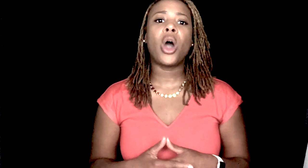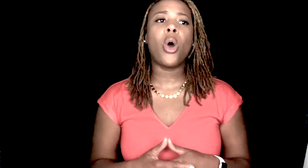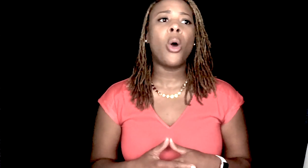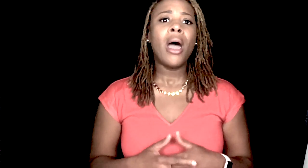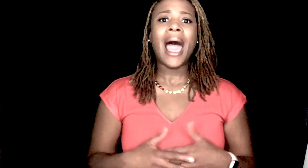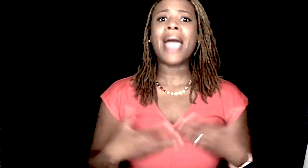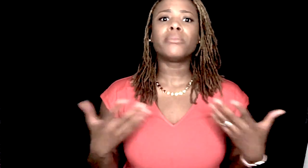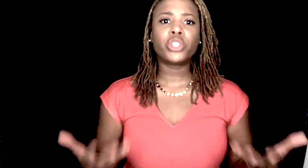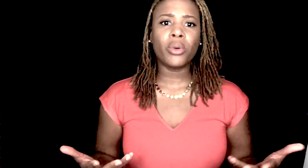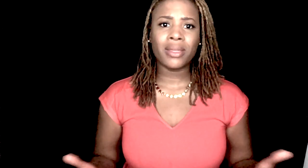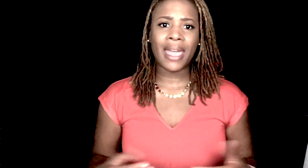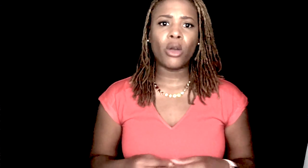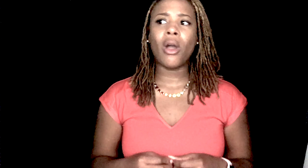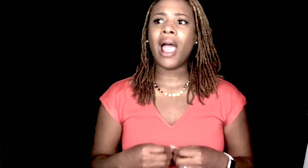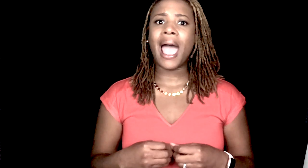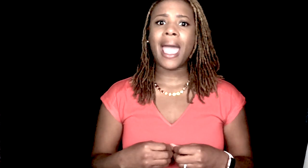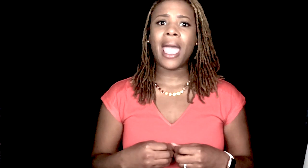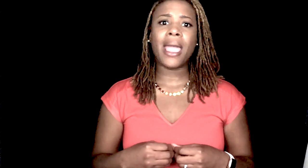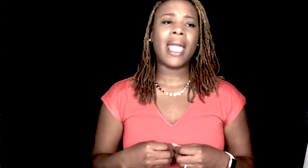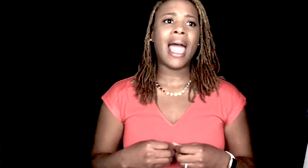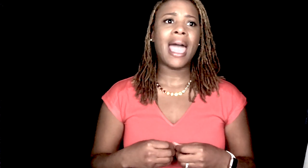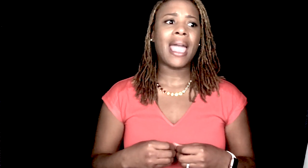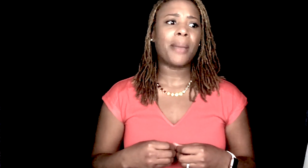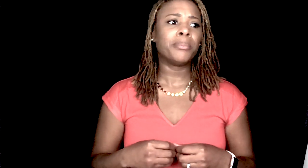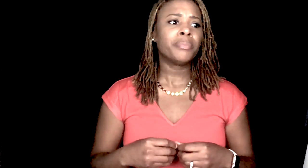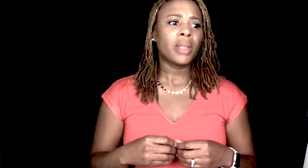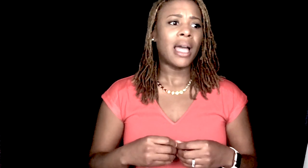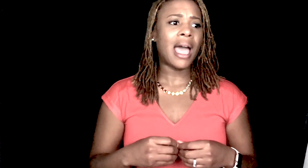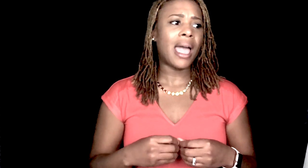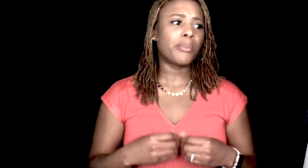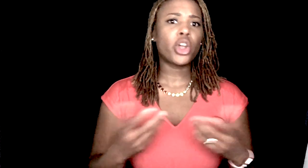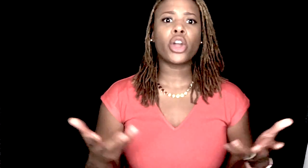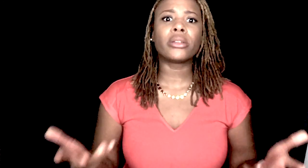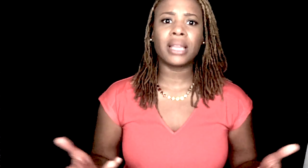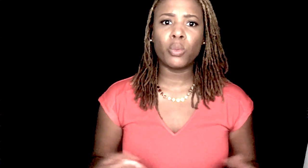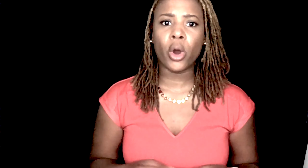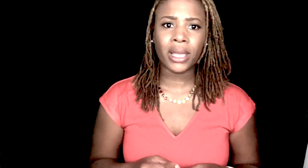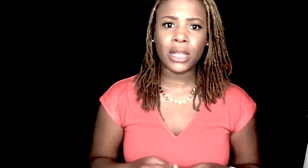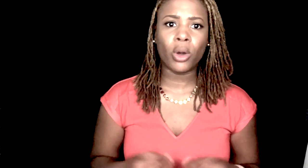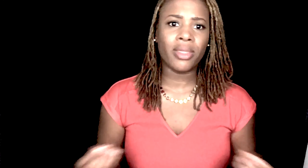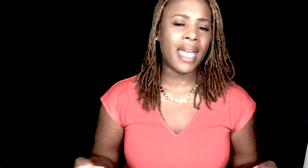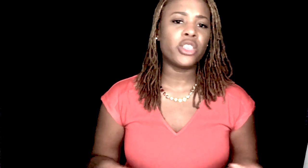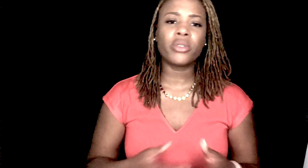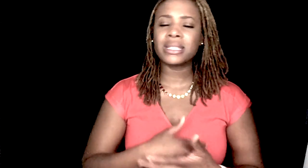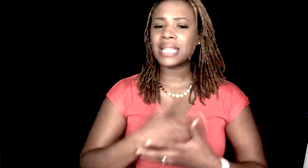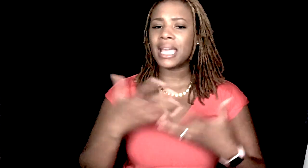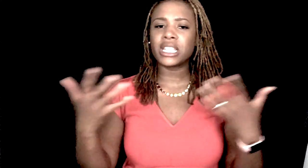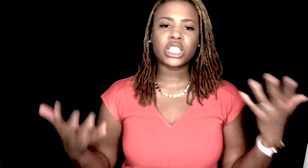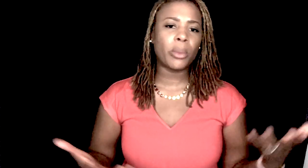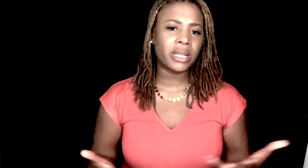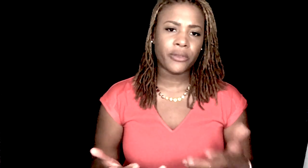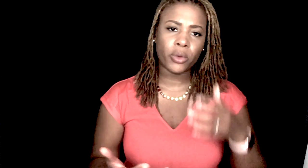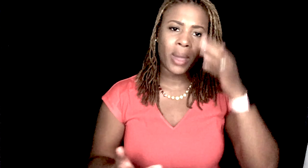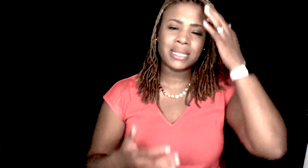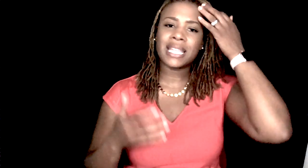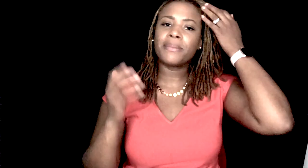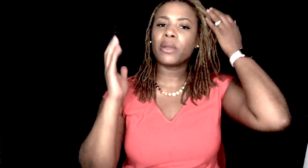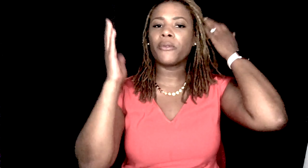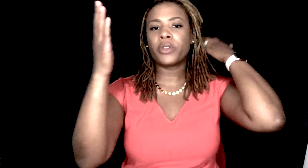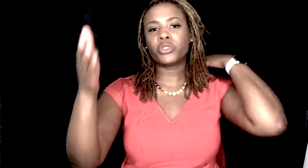oh, I'm doing that, or I'm currently working on that. You can say it in so many different ways. Same thing with future